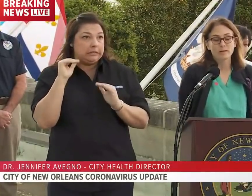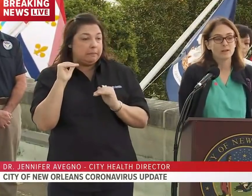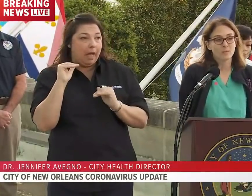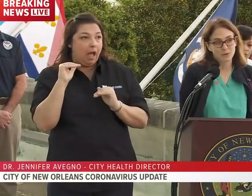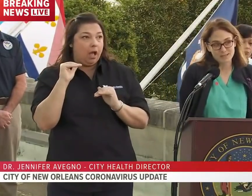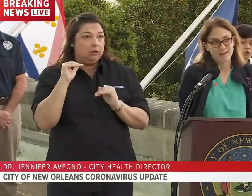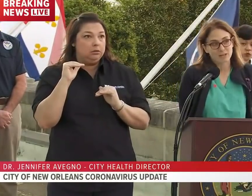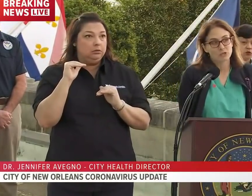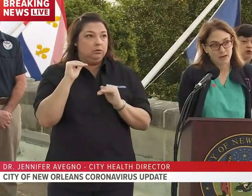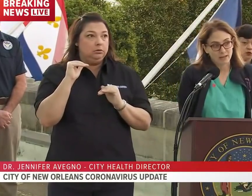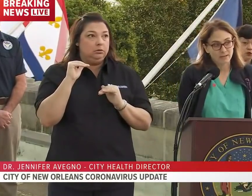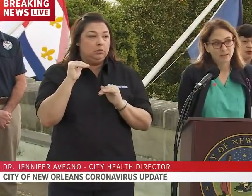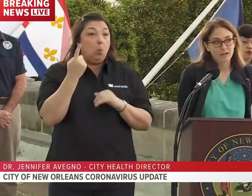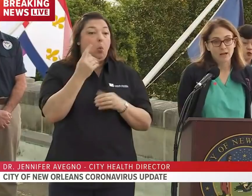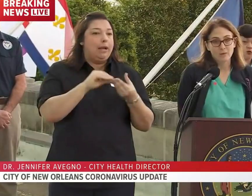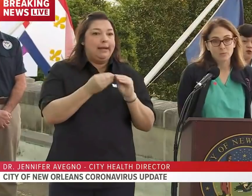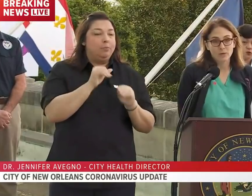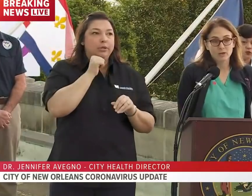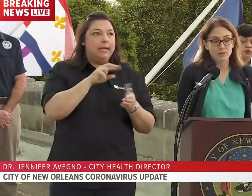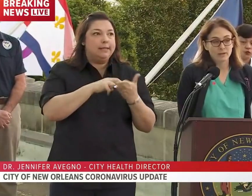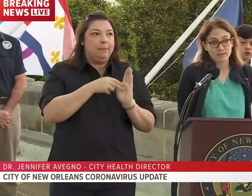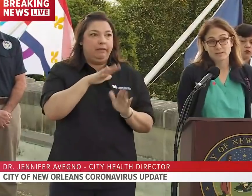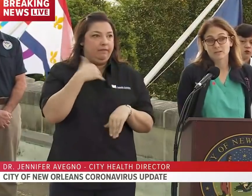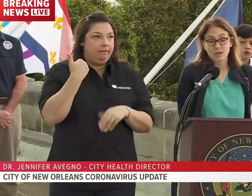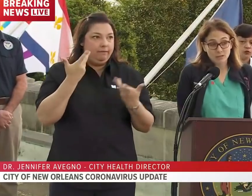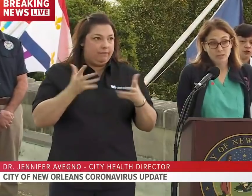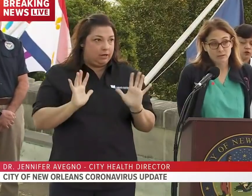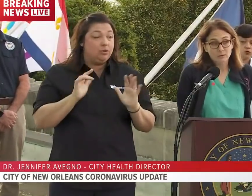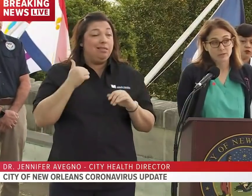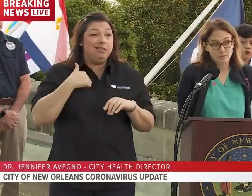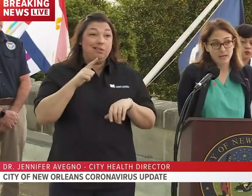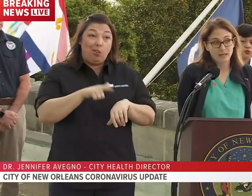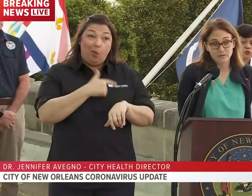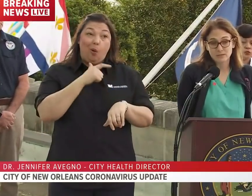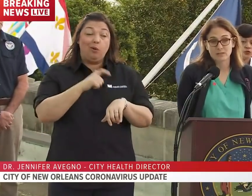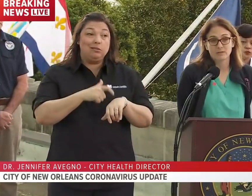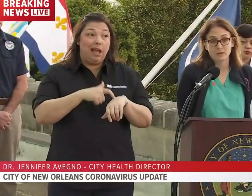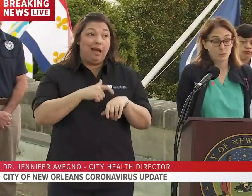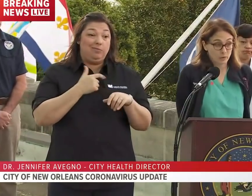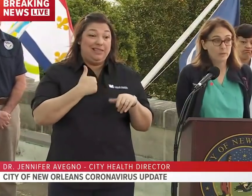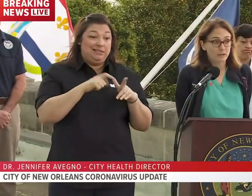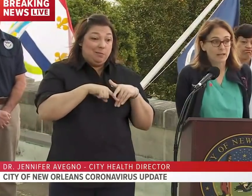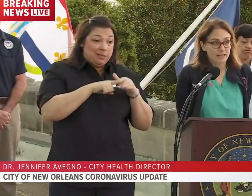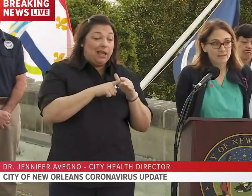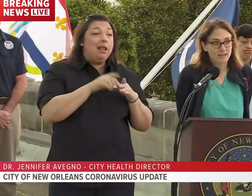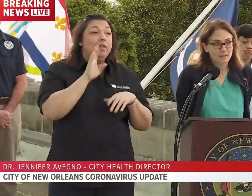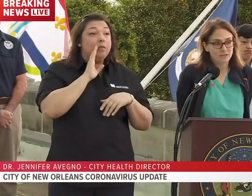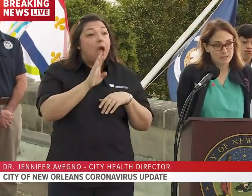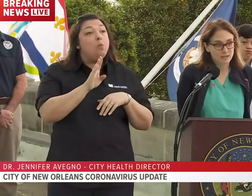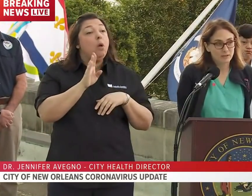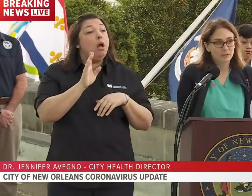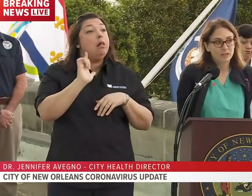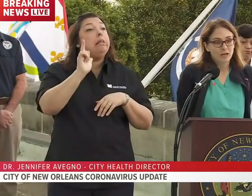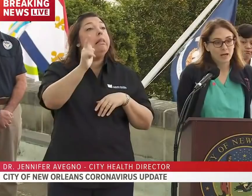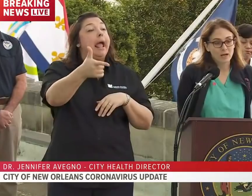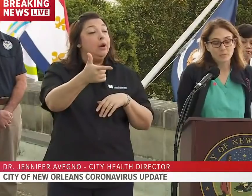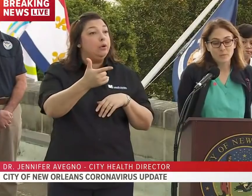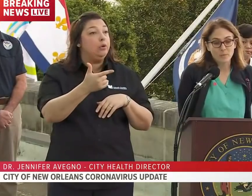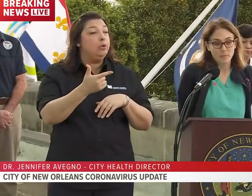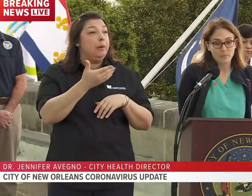you know, one number is not a trend. We know that this is a long tunnel. We're at the beginning of the tunnel. There will be a light at the end of the tunnel.